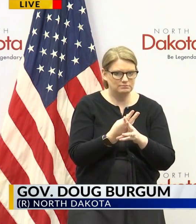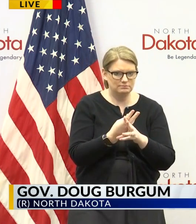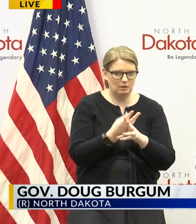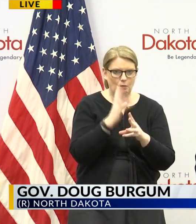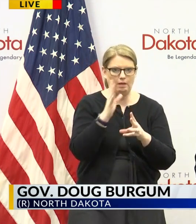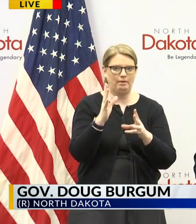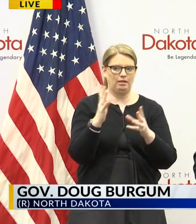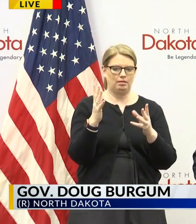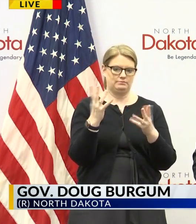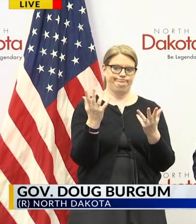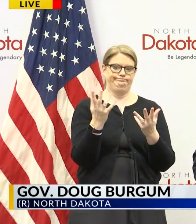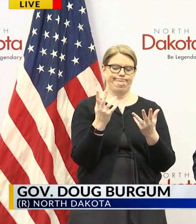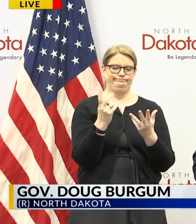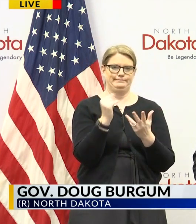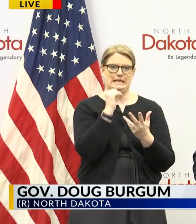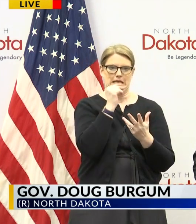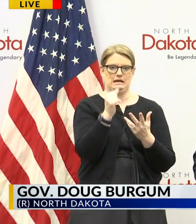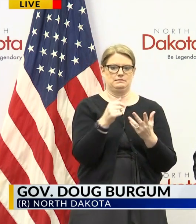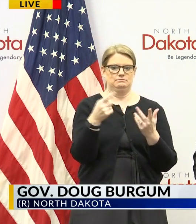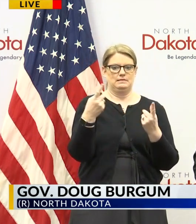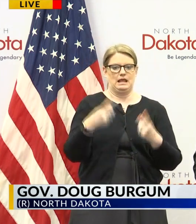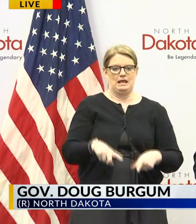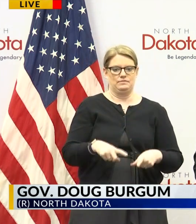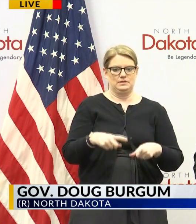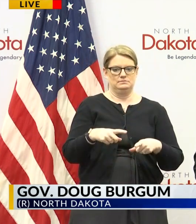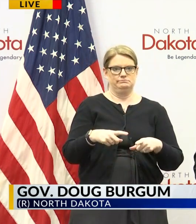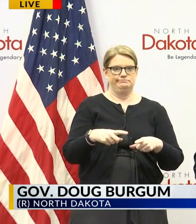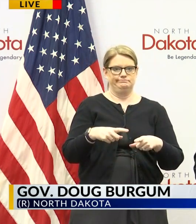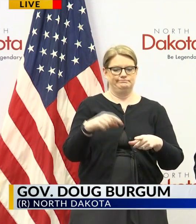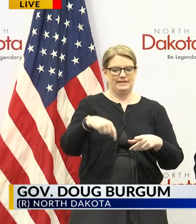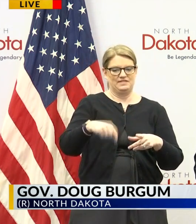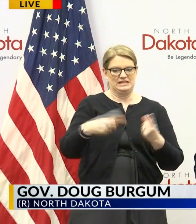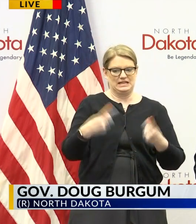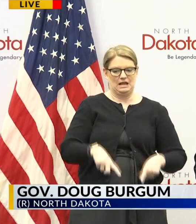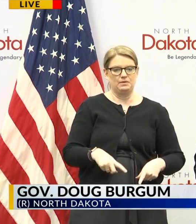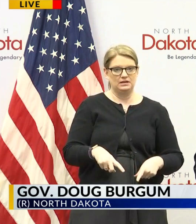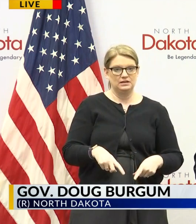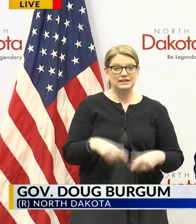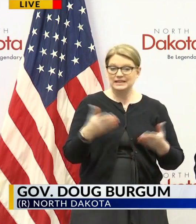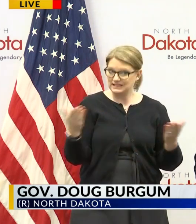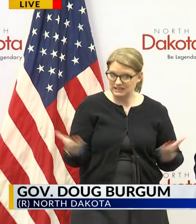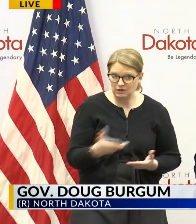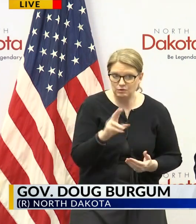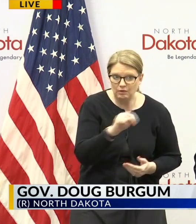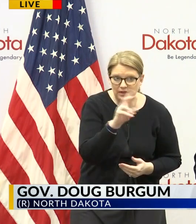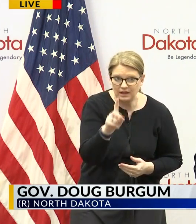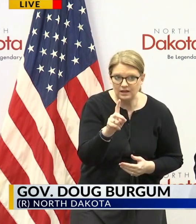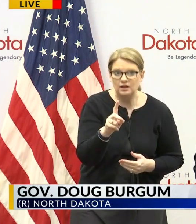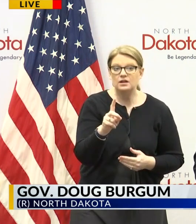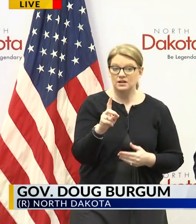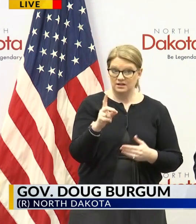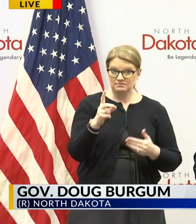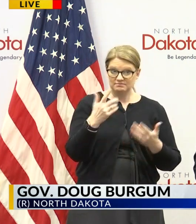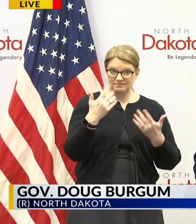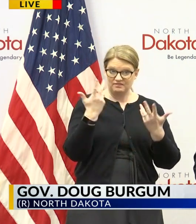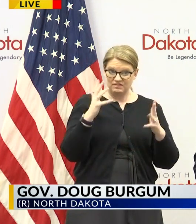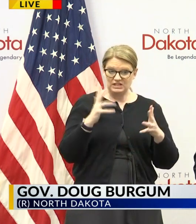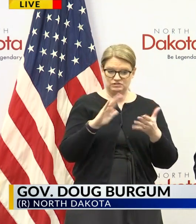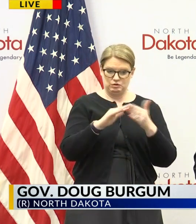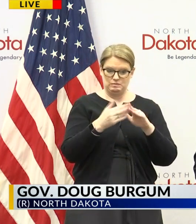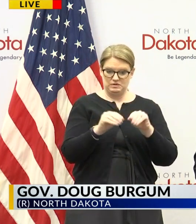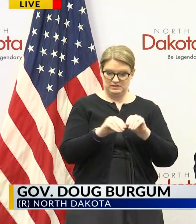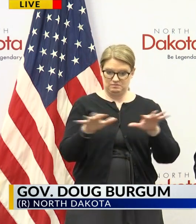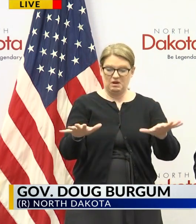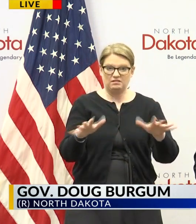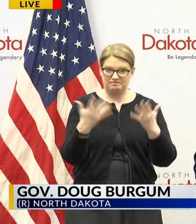to having this pandemic arrive on its doorstep it is here in North Dakota we do have community spread and we're going to